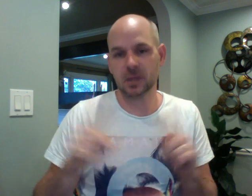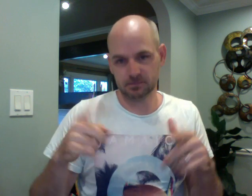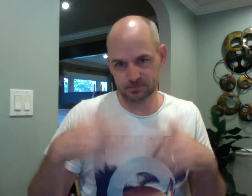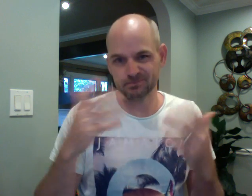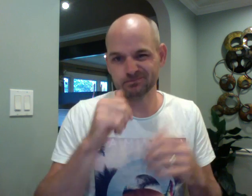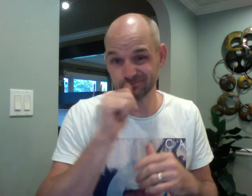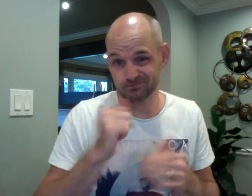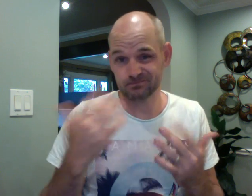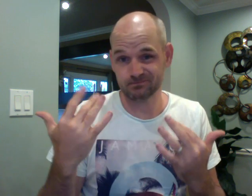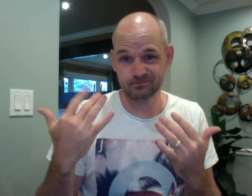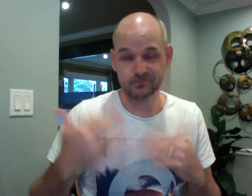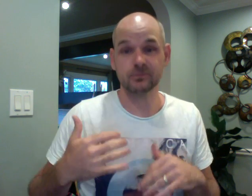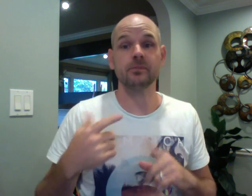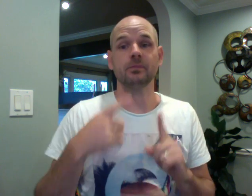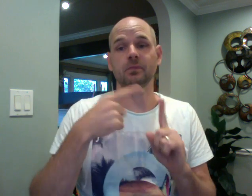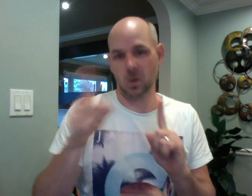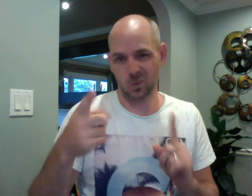If you get it, you get it.